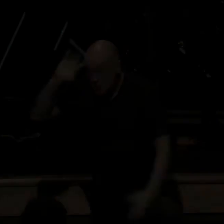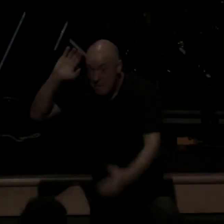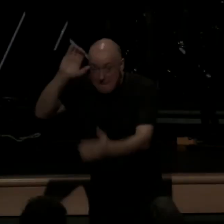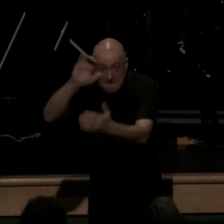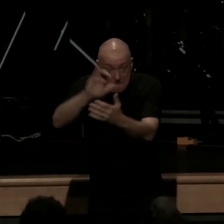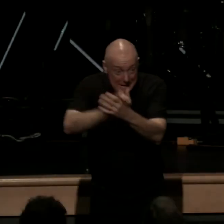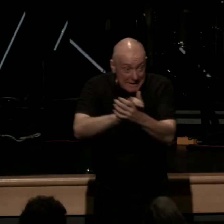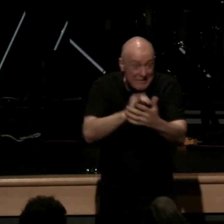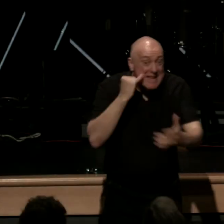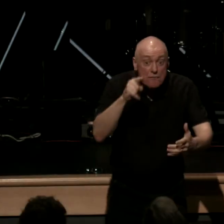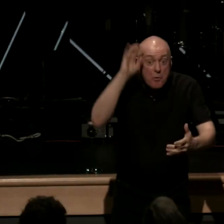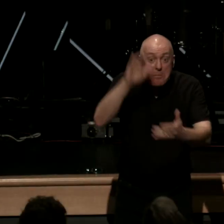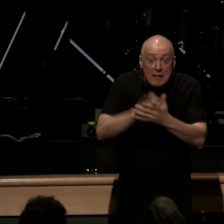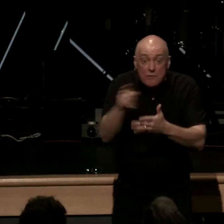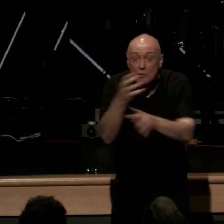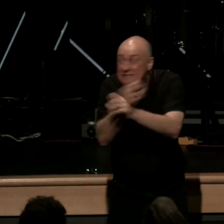if you believe that you are saved by works